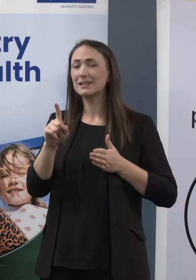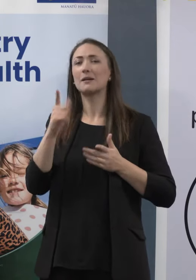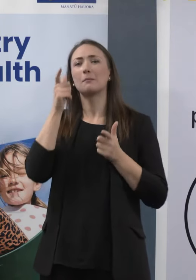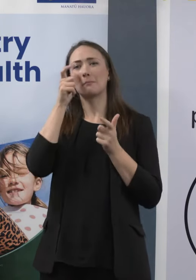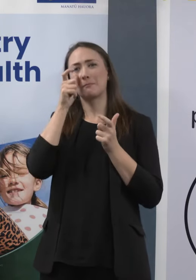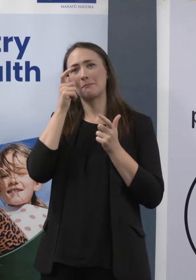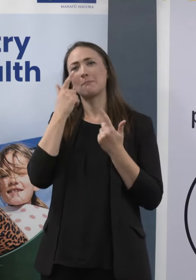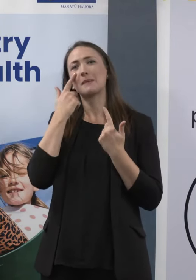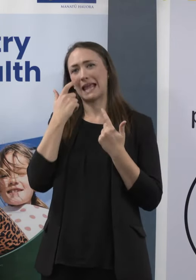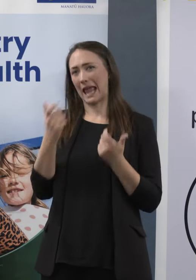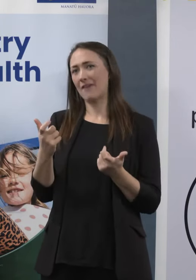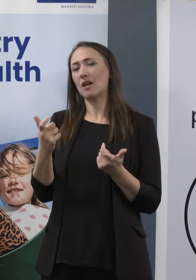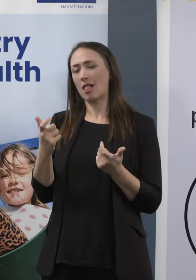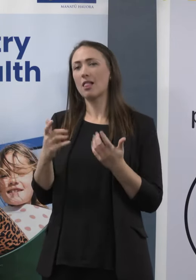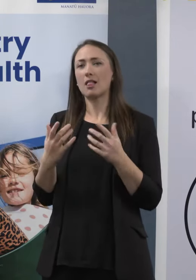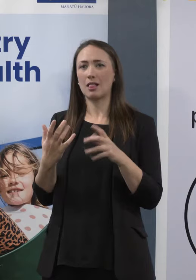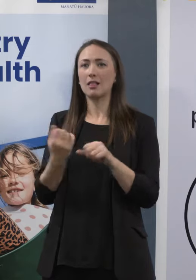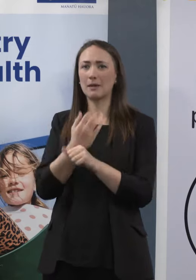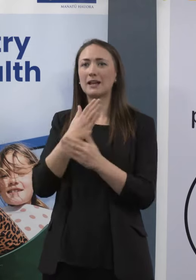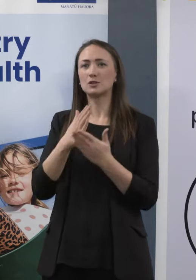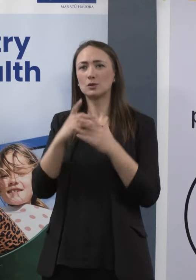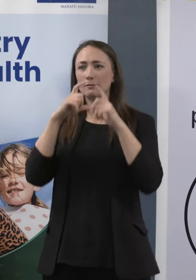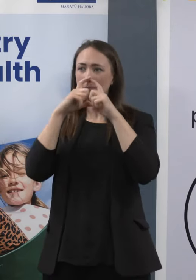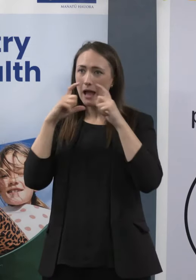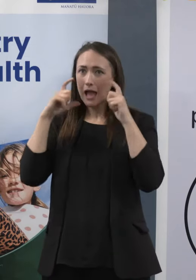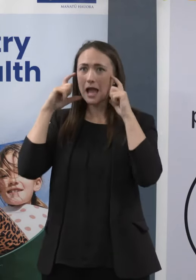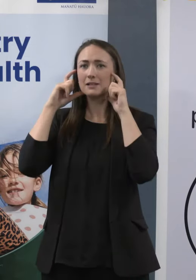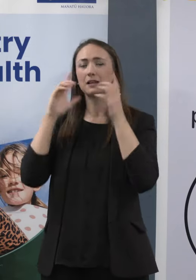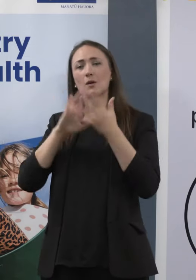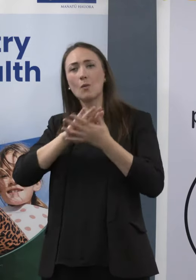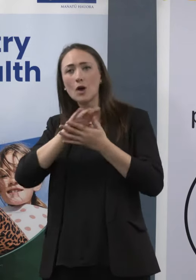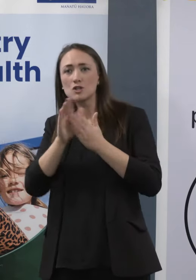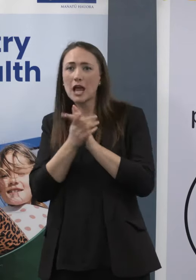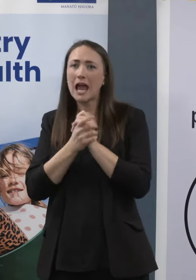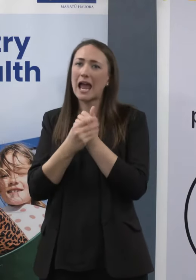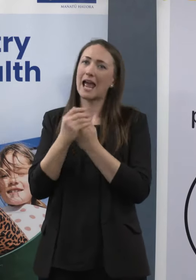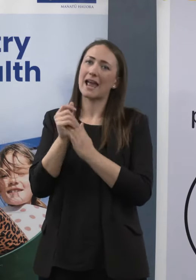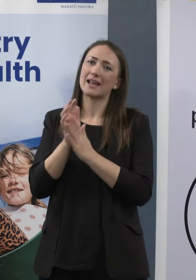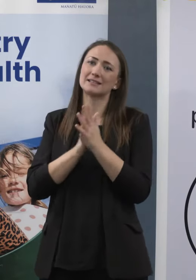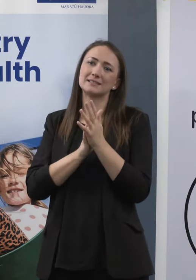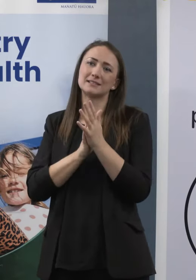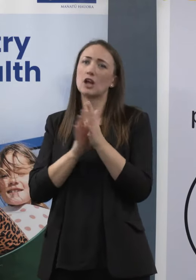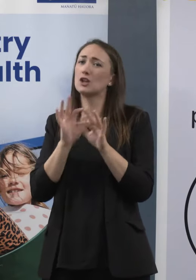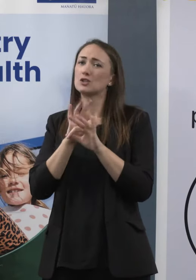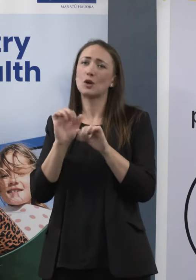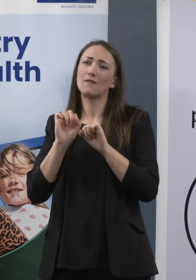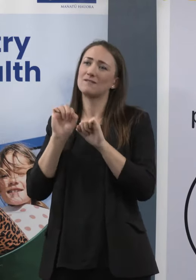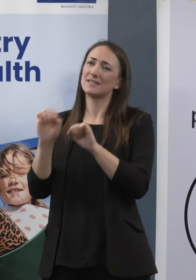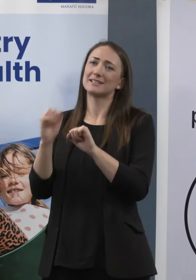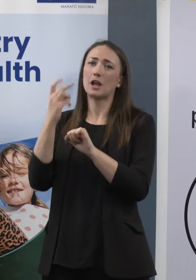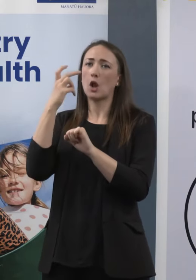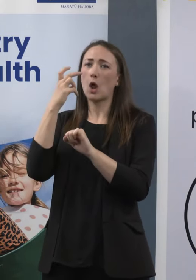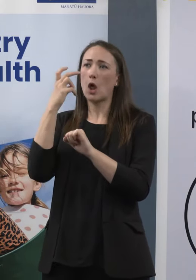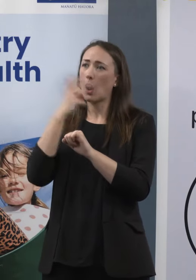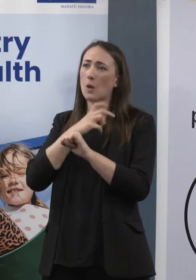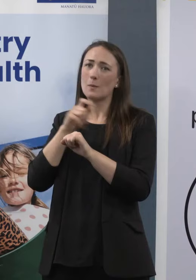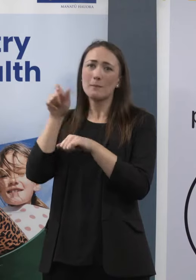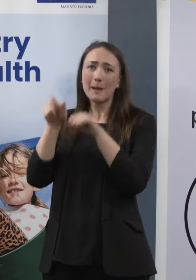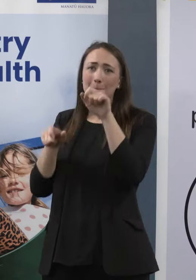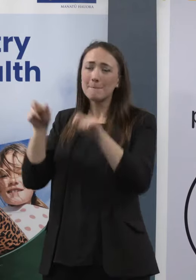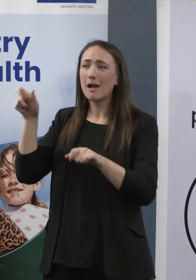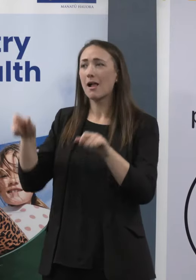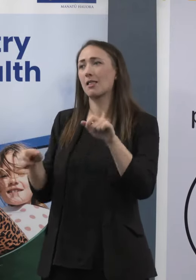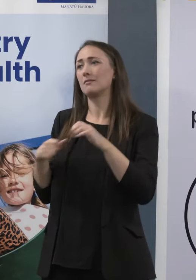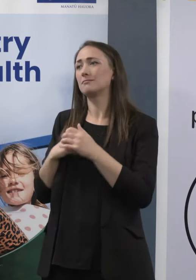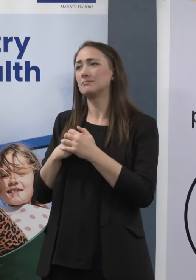employer's rights to ask you to go back to work. But keep wearing a mask. Avoid places like age residential care or visiting elderly or relatives